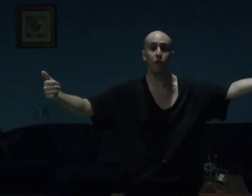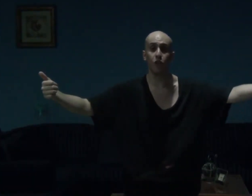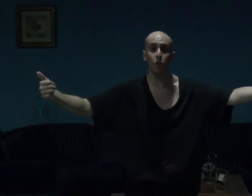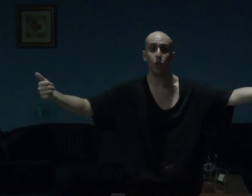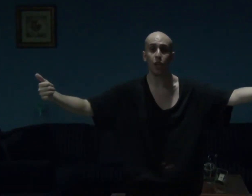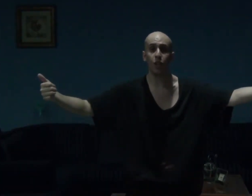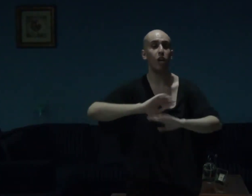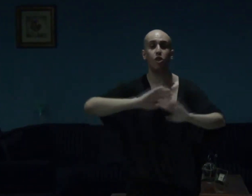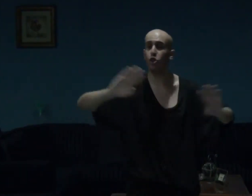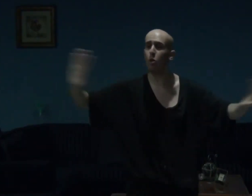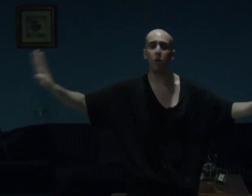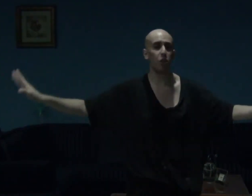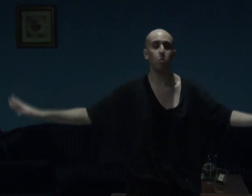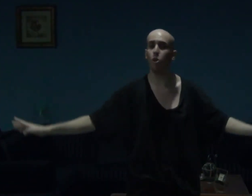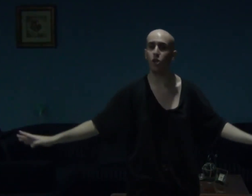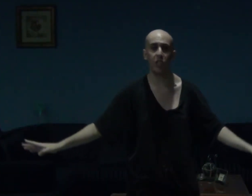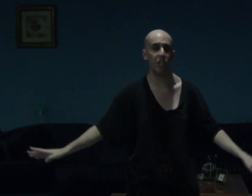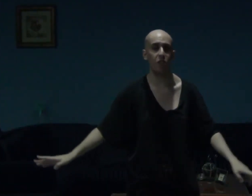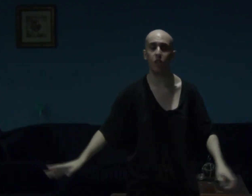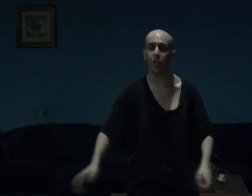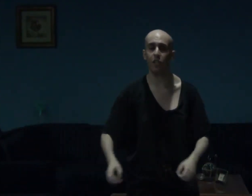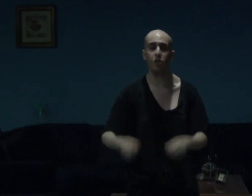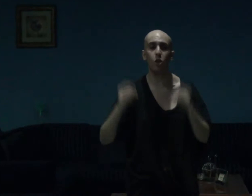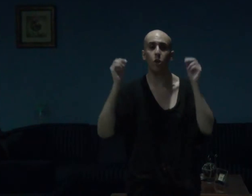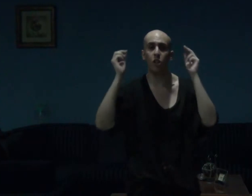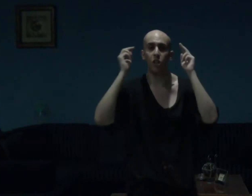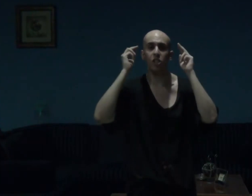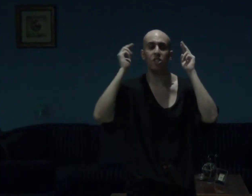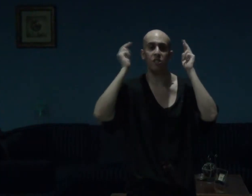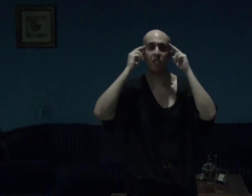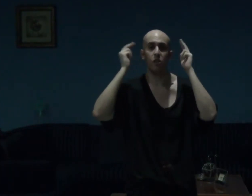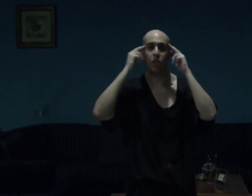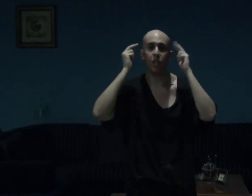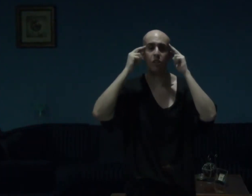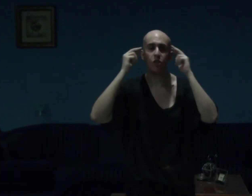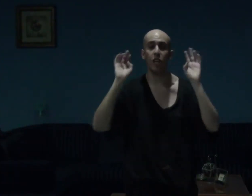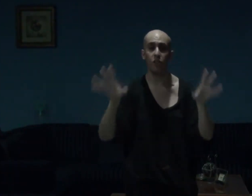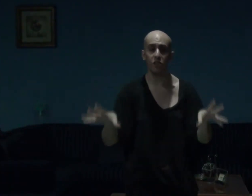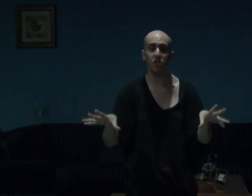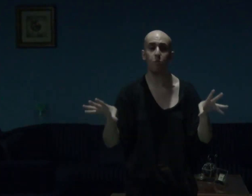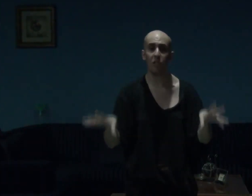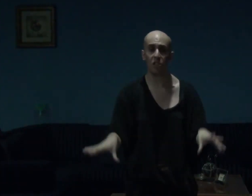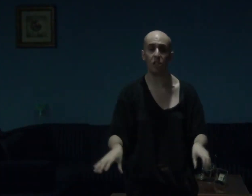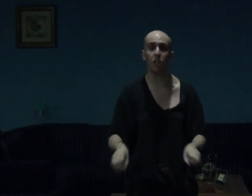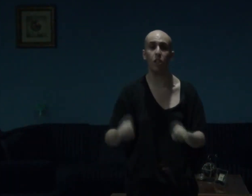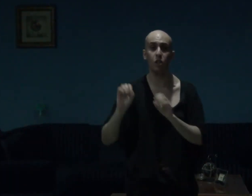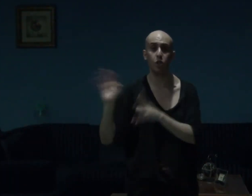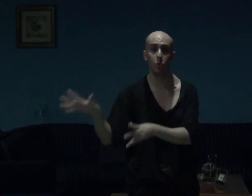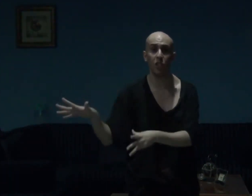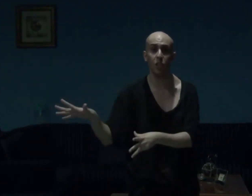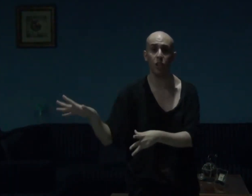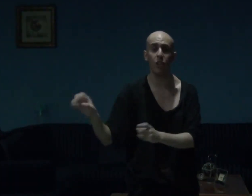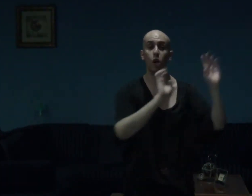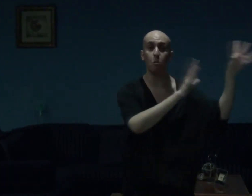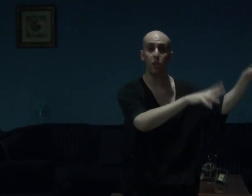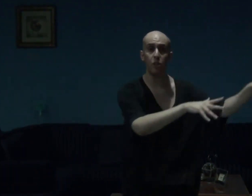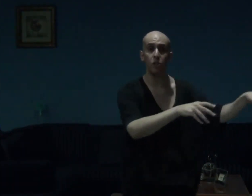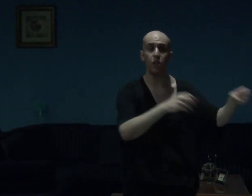fury, and so much more guys and gals going on inside her head, And this is basically her struggle, her burden,